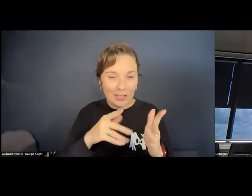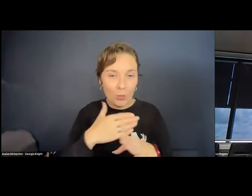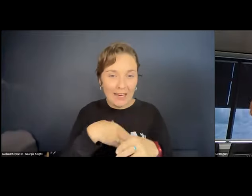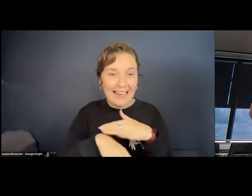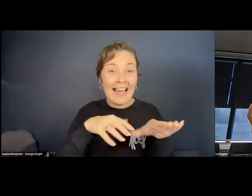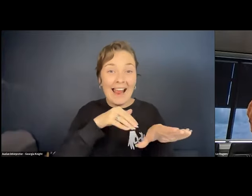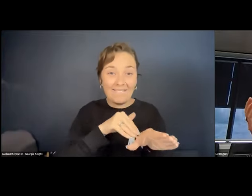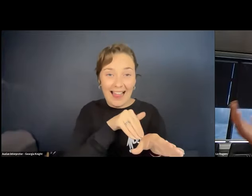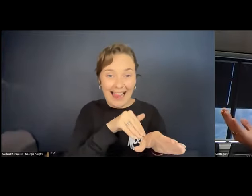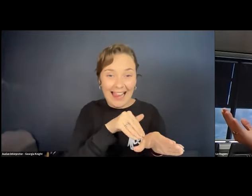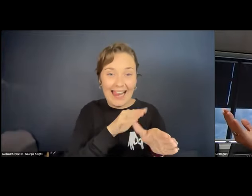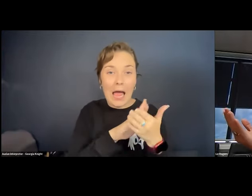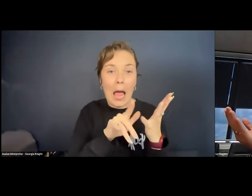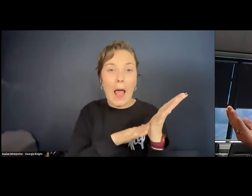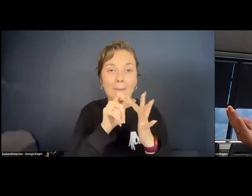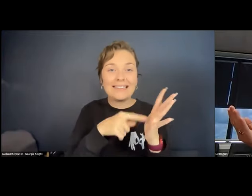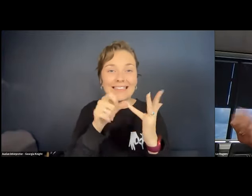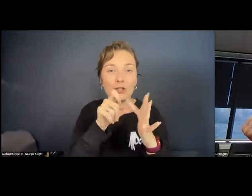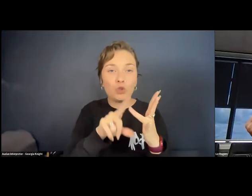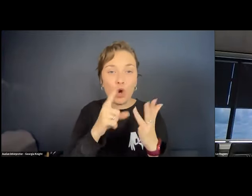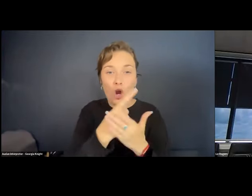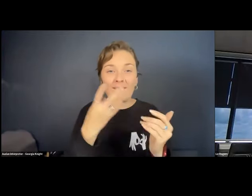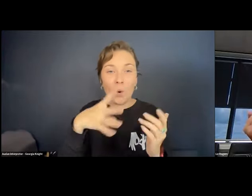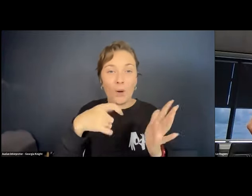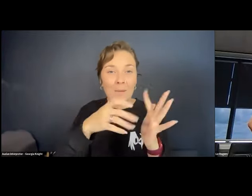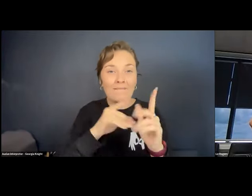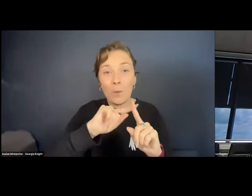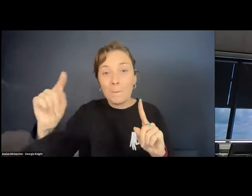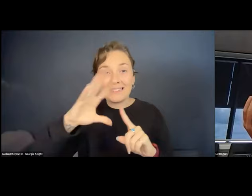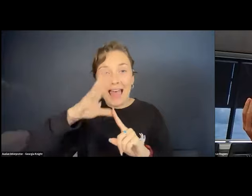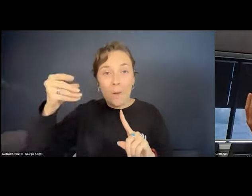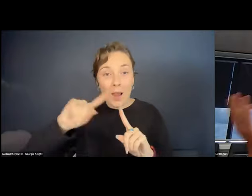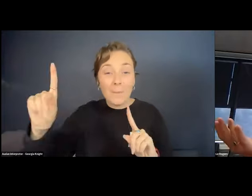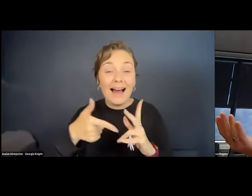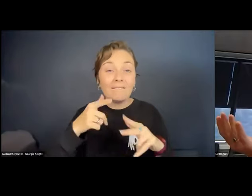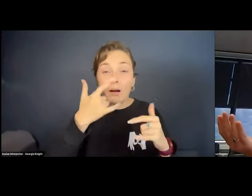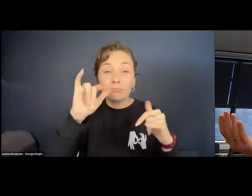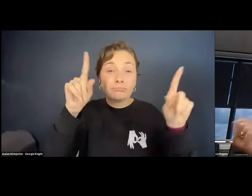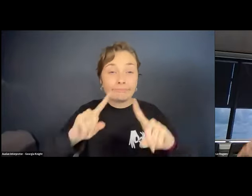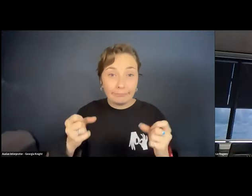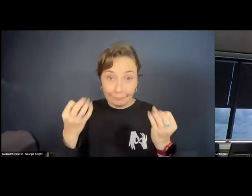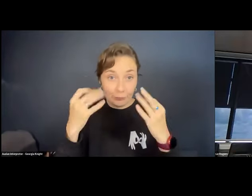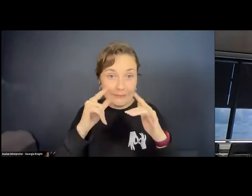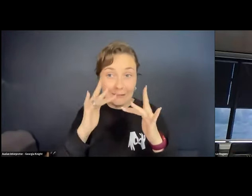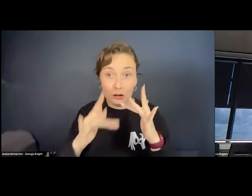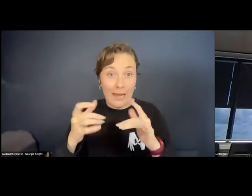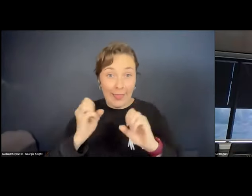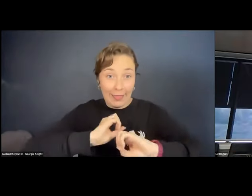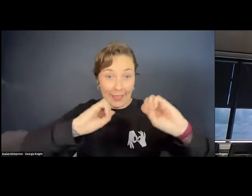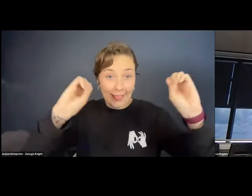and Humpty Doo is only 40 kilometers outside of Darwin. But it's still if there's a storm, you have no Internet. So